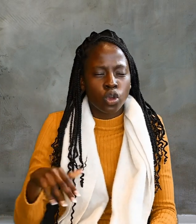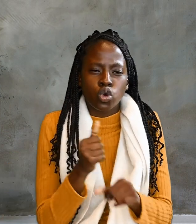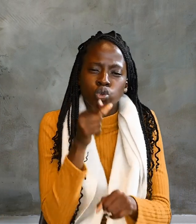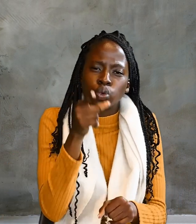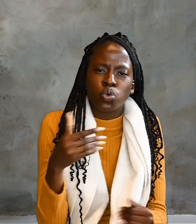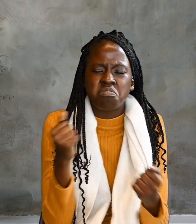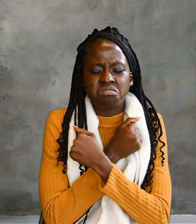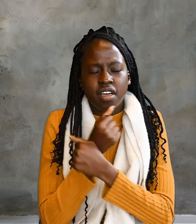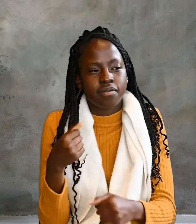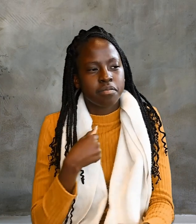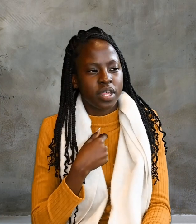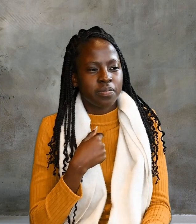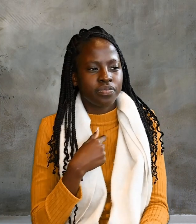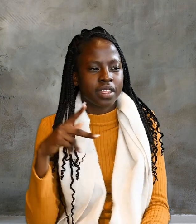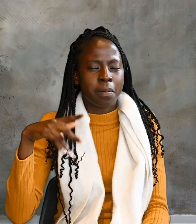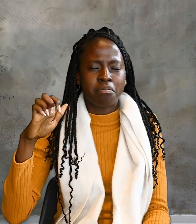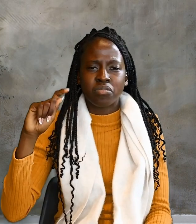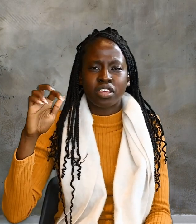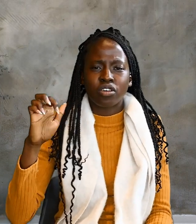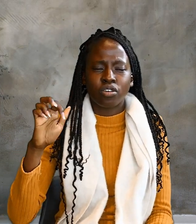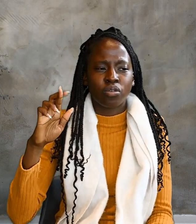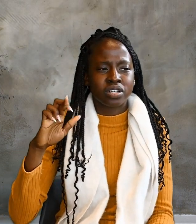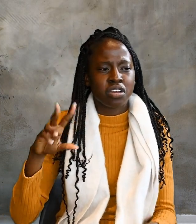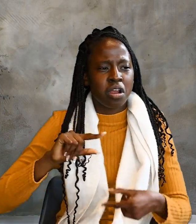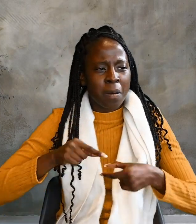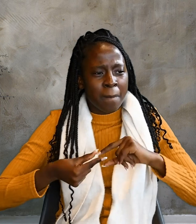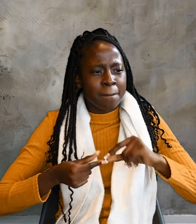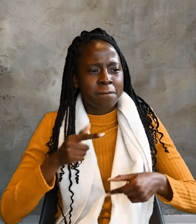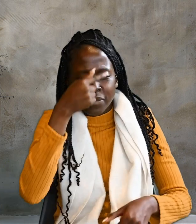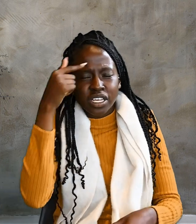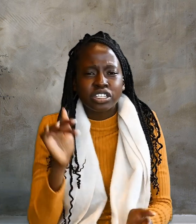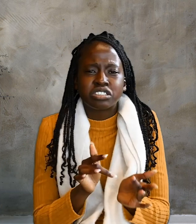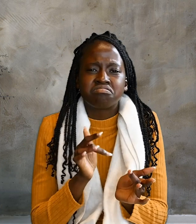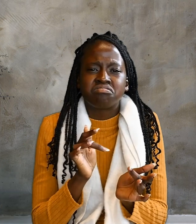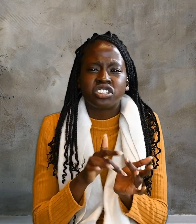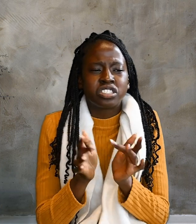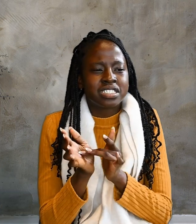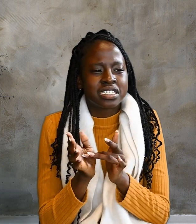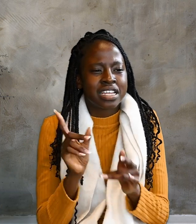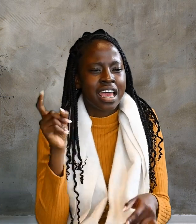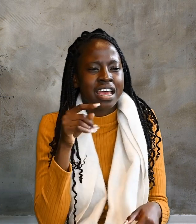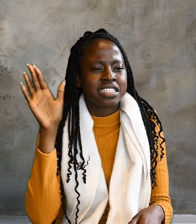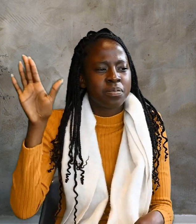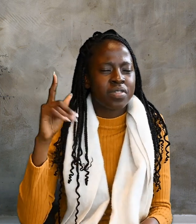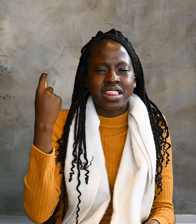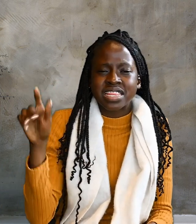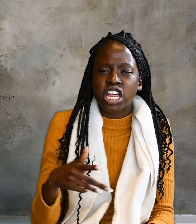you love me? Peter was hurt Peter was hurt because Jesus asked him the third